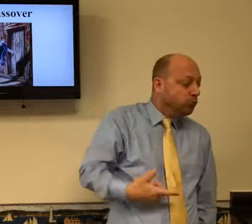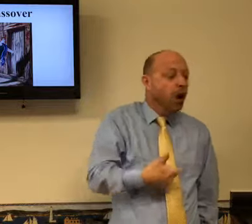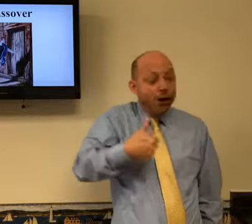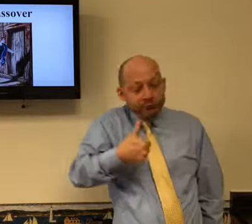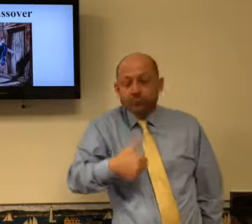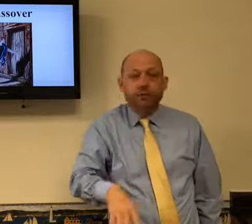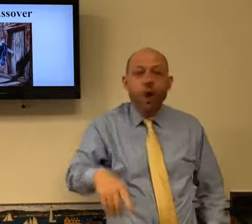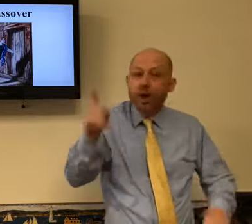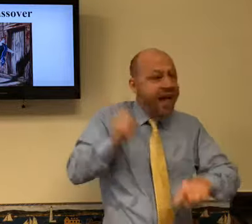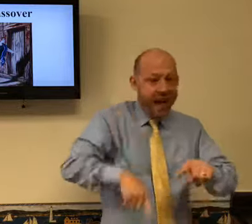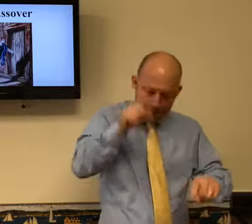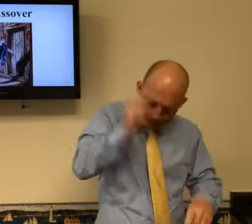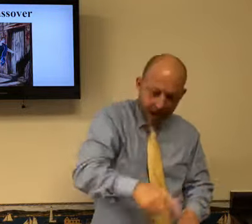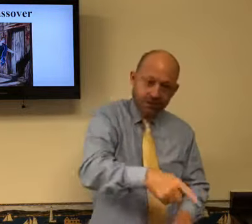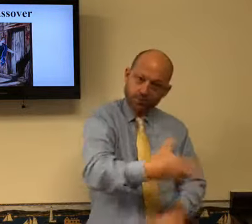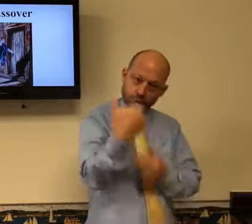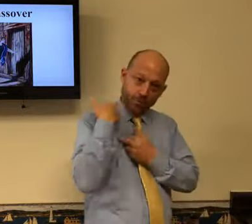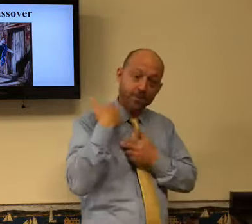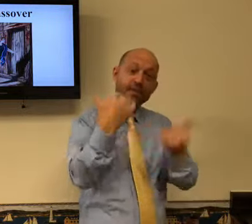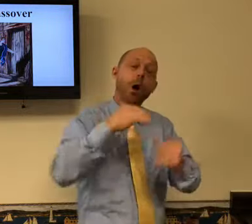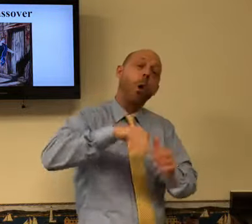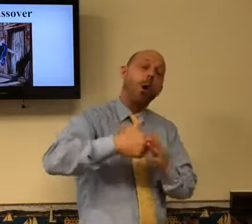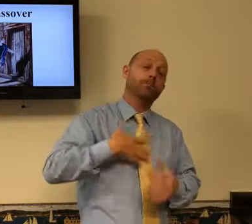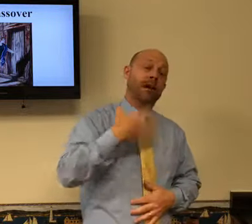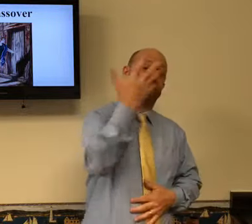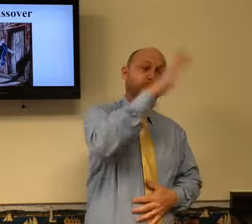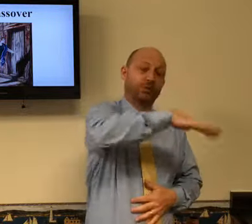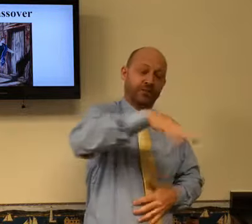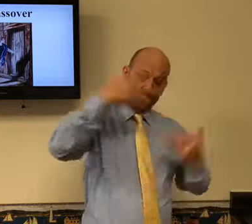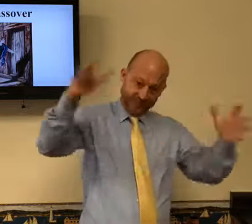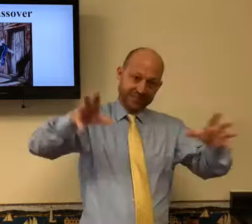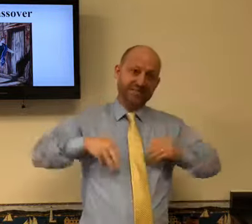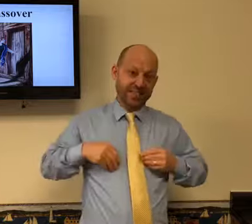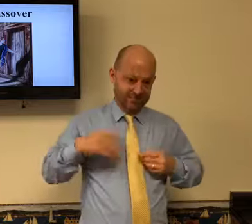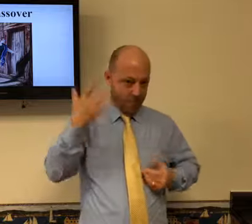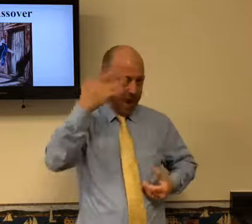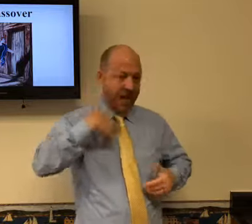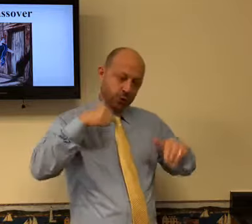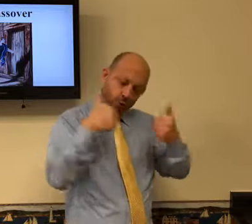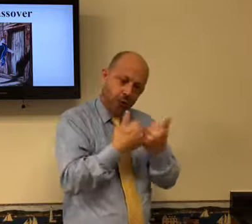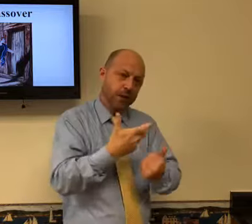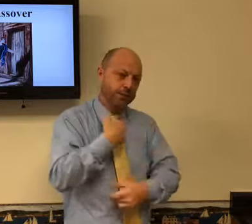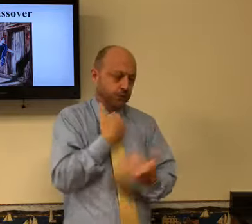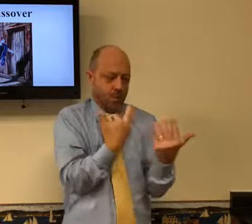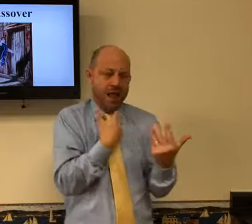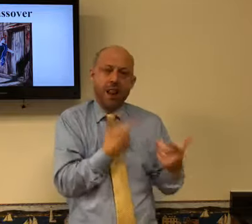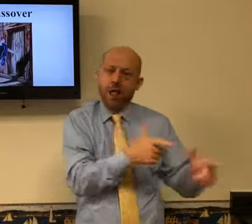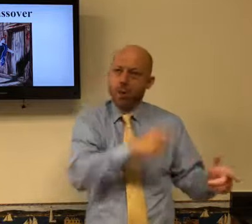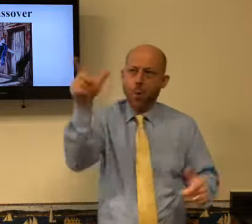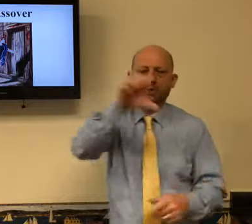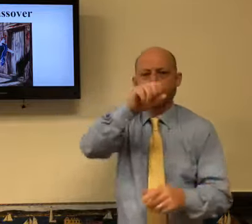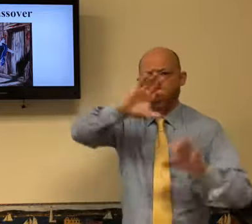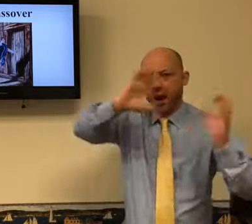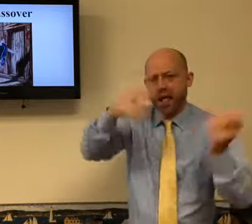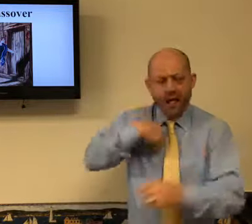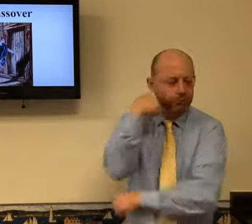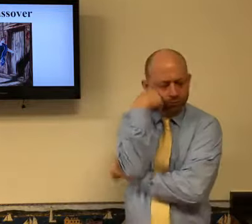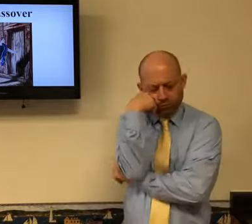saying, okay, you're saved. No, that's not how it is. It's our responsibility at home to bring our children to a place where they can also accept Christ as their